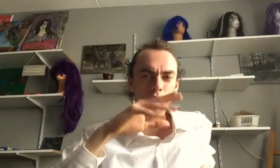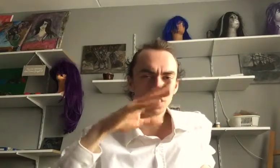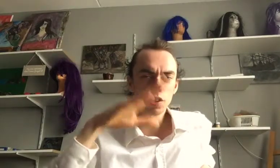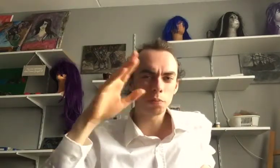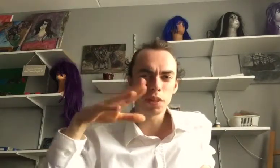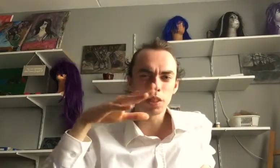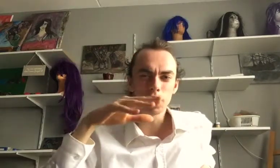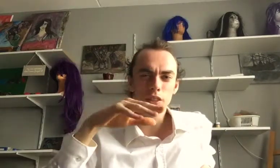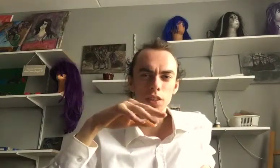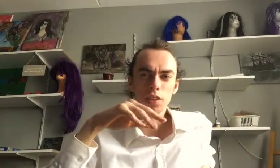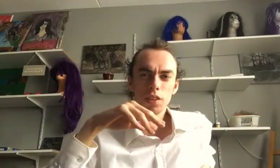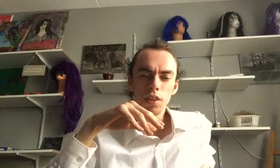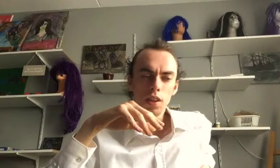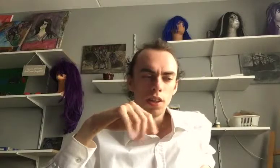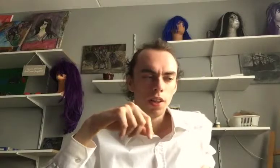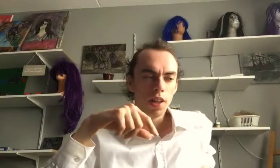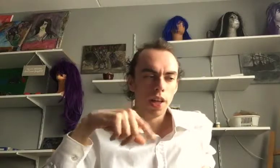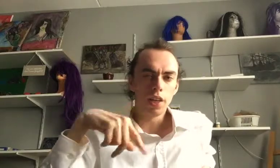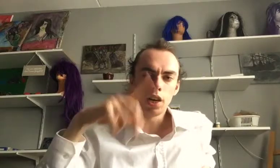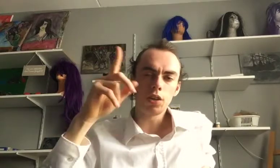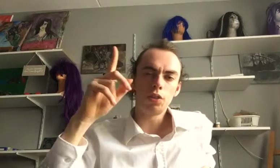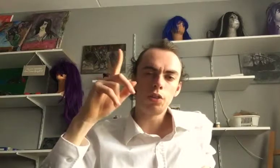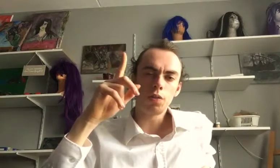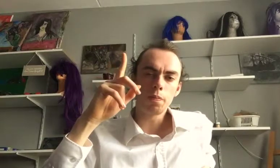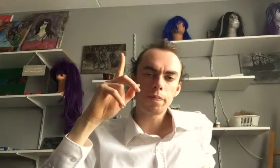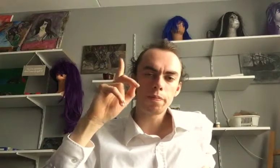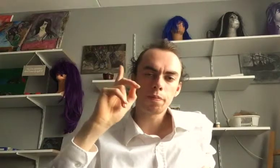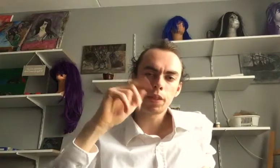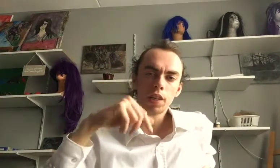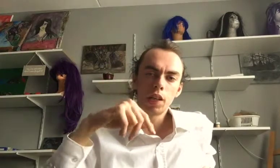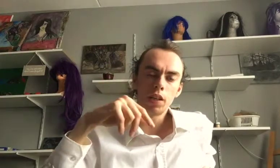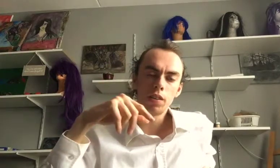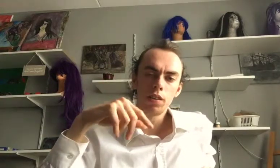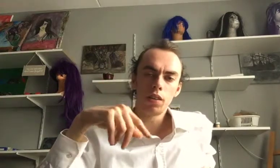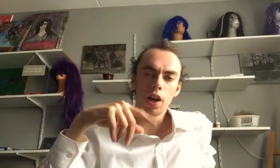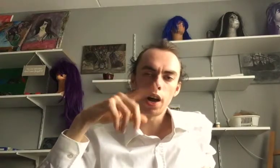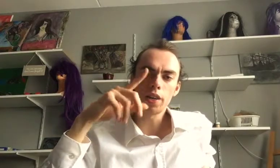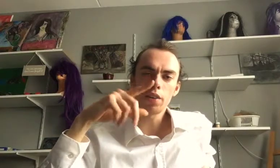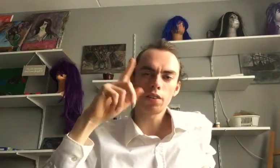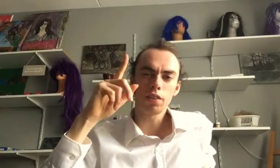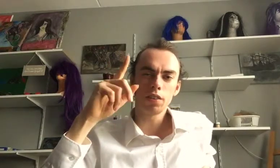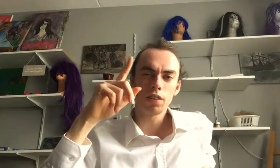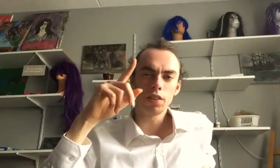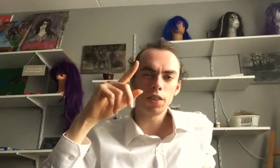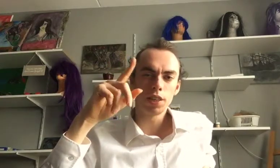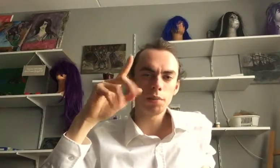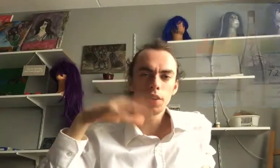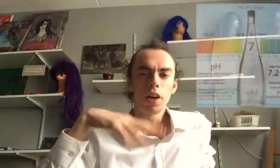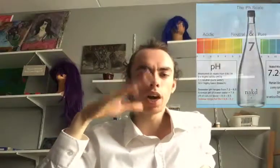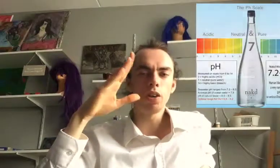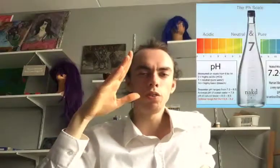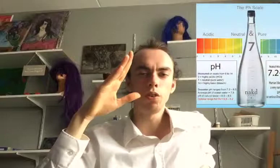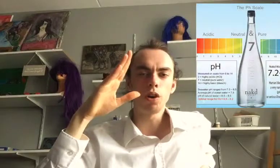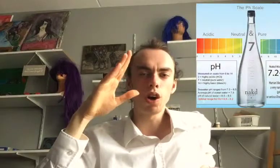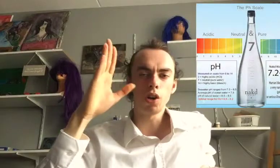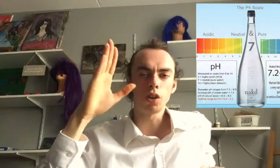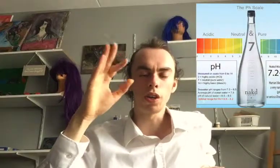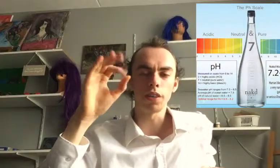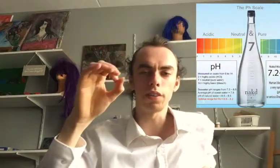acidic your body is. And how higher it is, how alkaline.